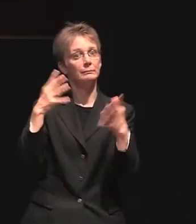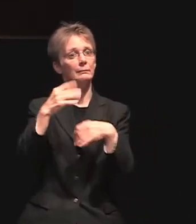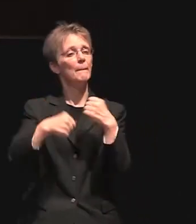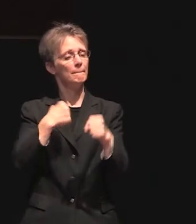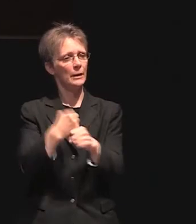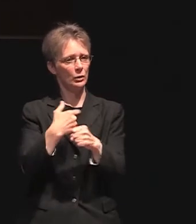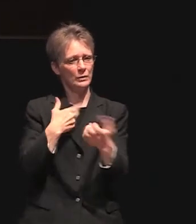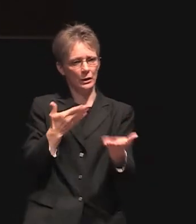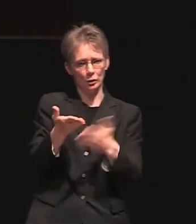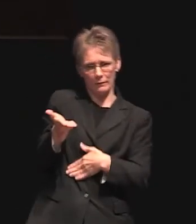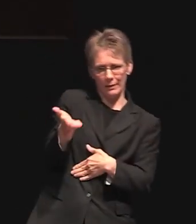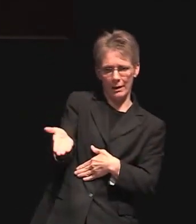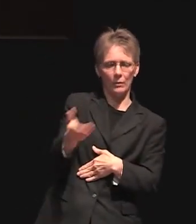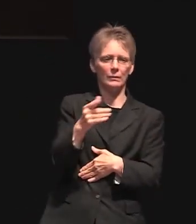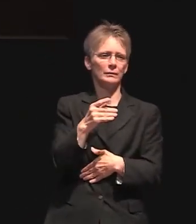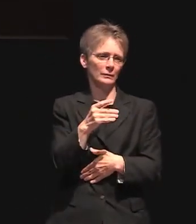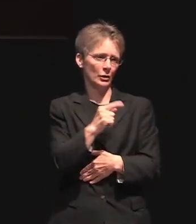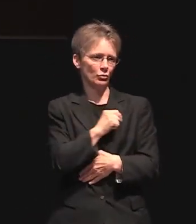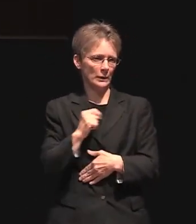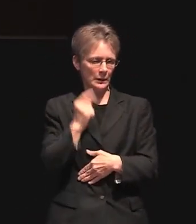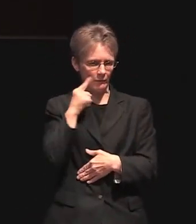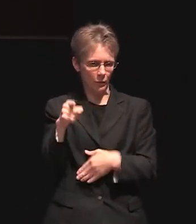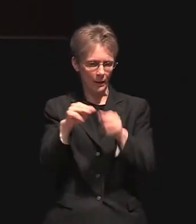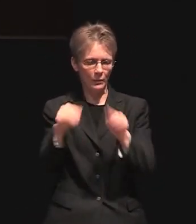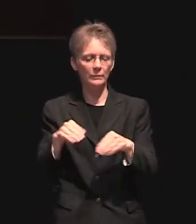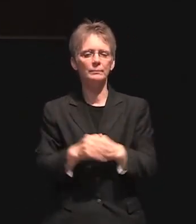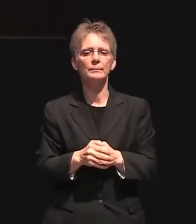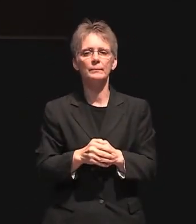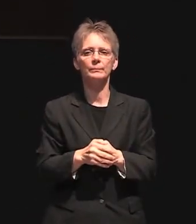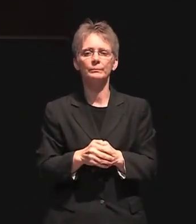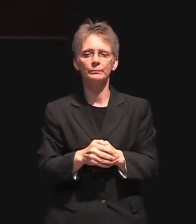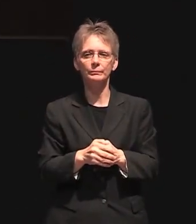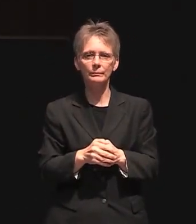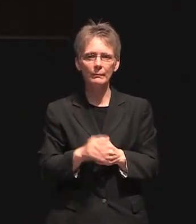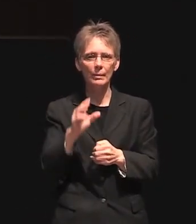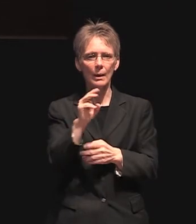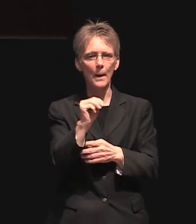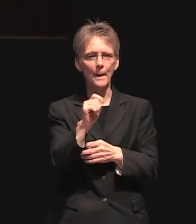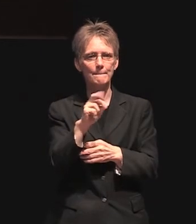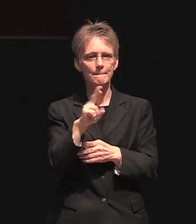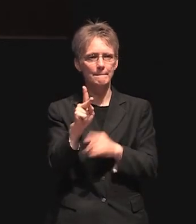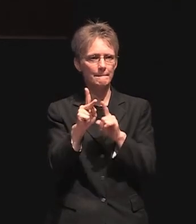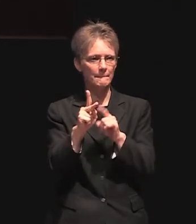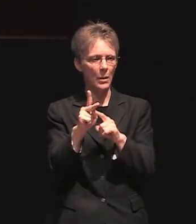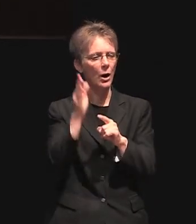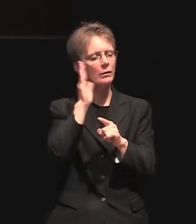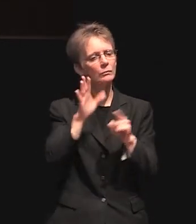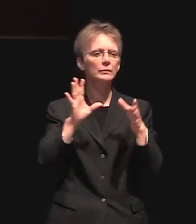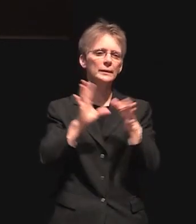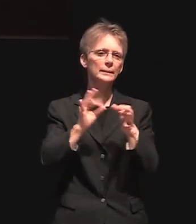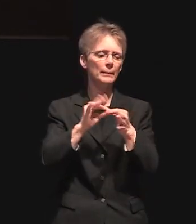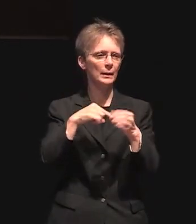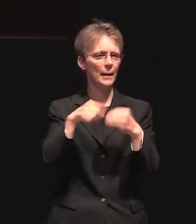that museum uh mark in his remarks uh will be uh speaking of the vision of many